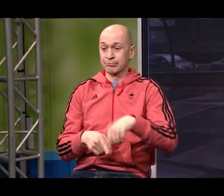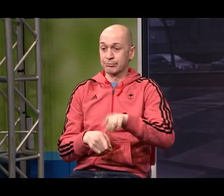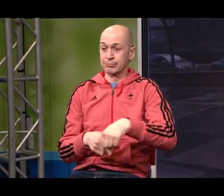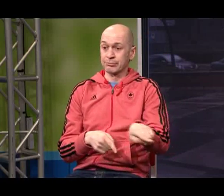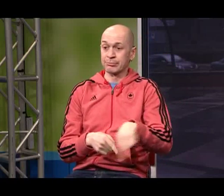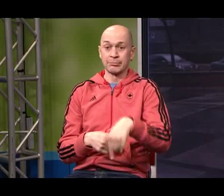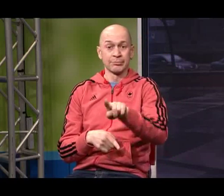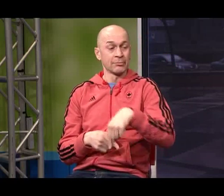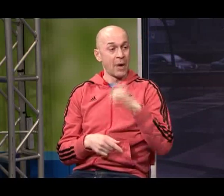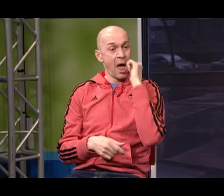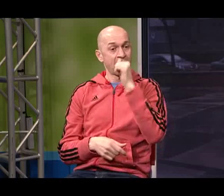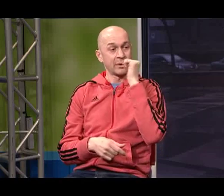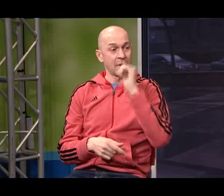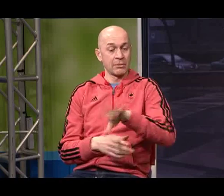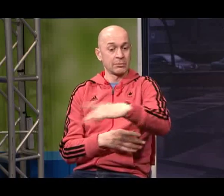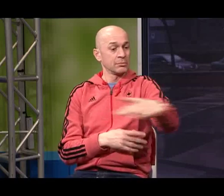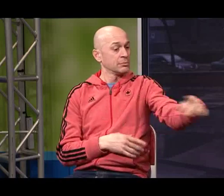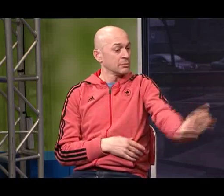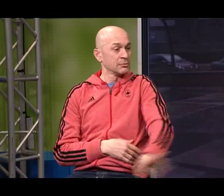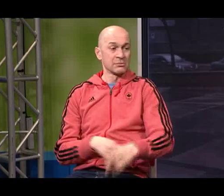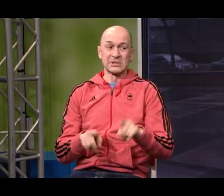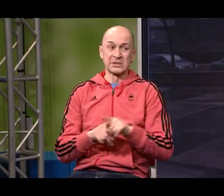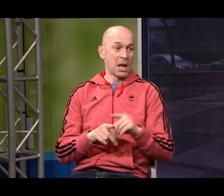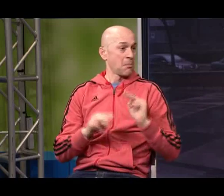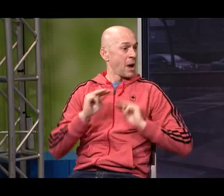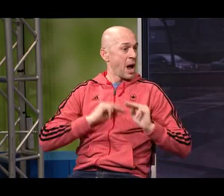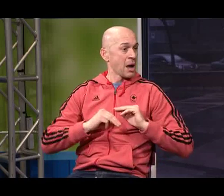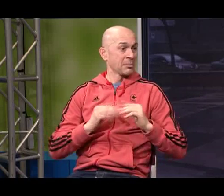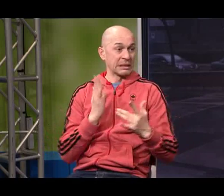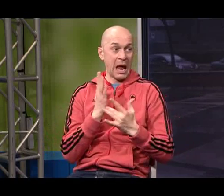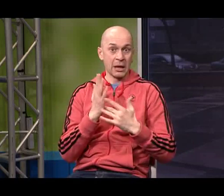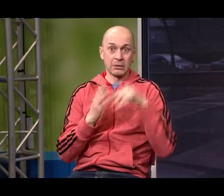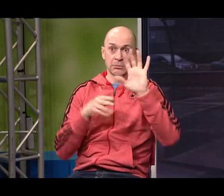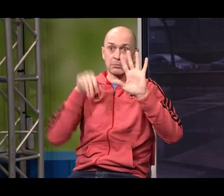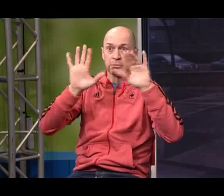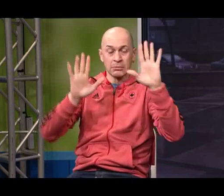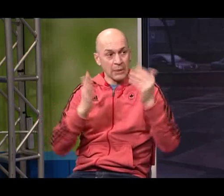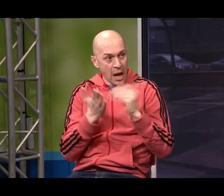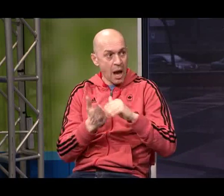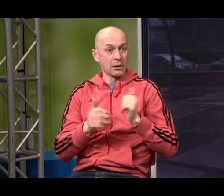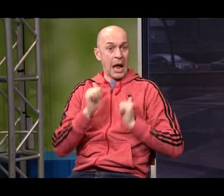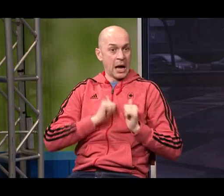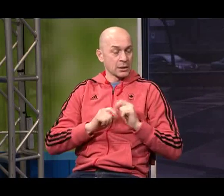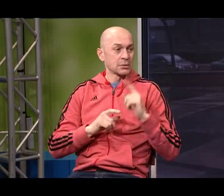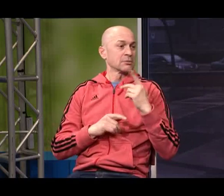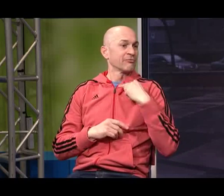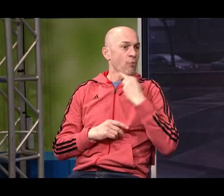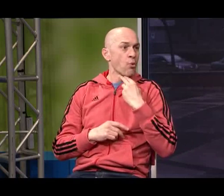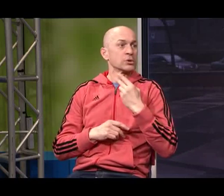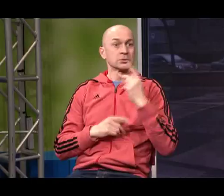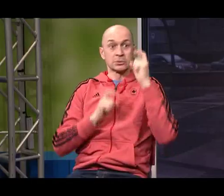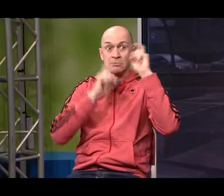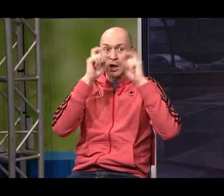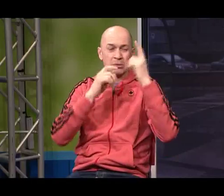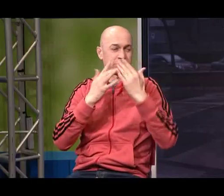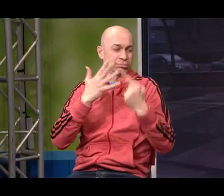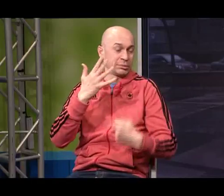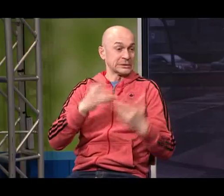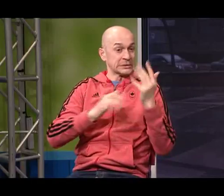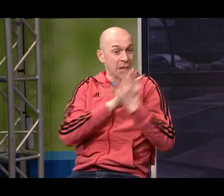same as ballet You know, there's a lot of different moves And, you know, you have to practice those moves And it's the same with mime artistry And